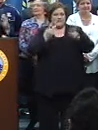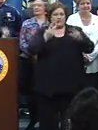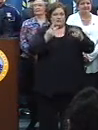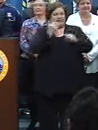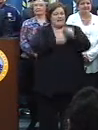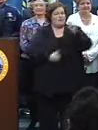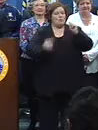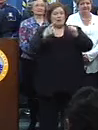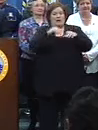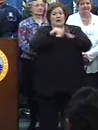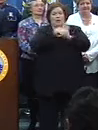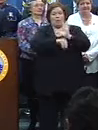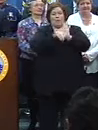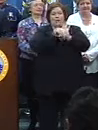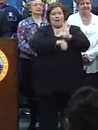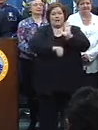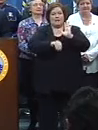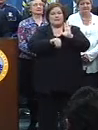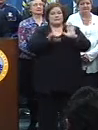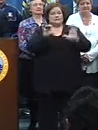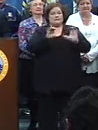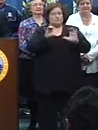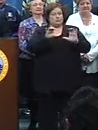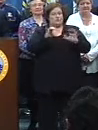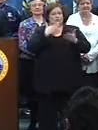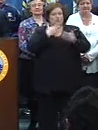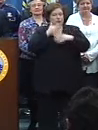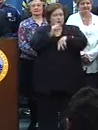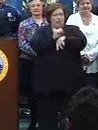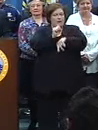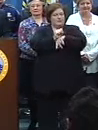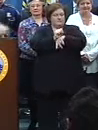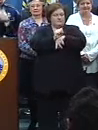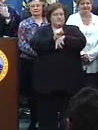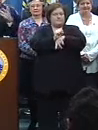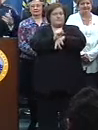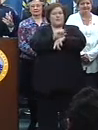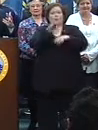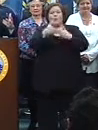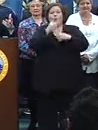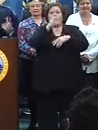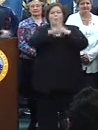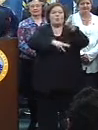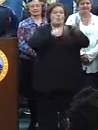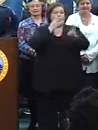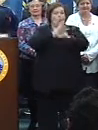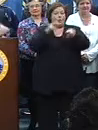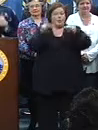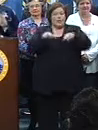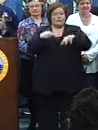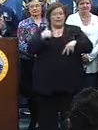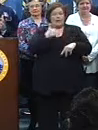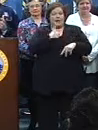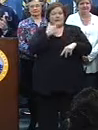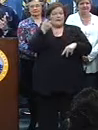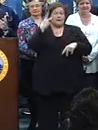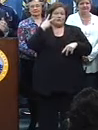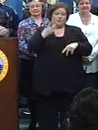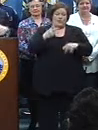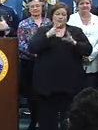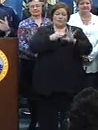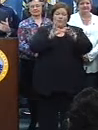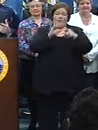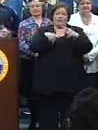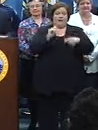Everybody in New Orleans has acquitted themselves once again extraordinarily well. The whole world was watching. And I think the story they saw about New